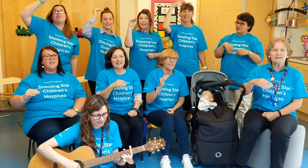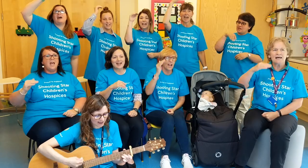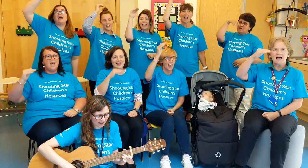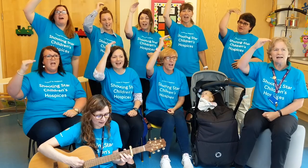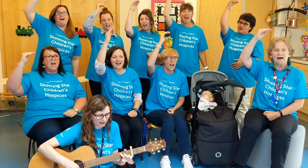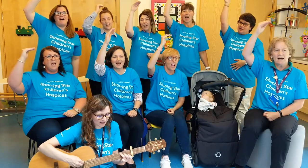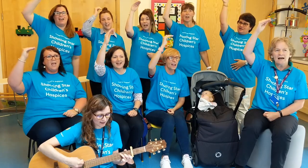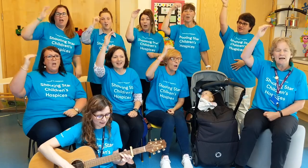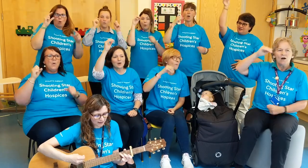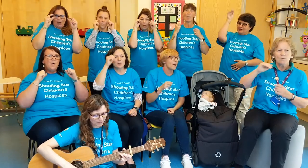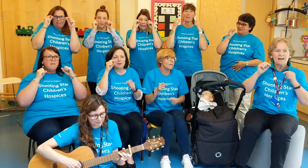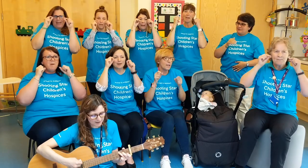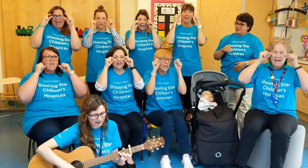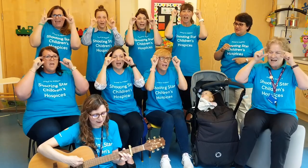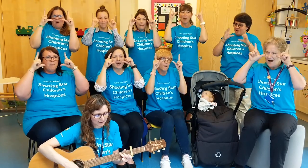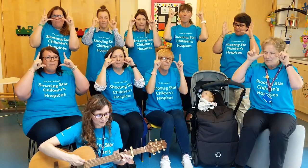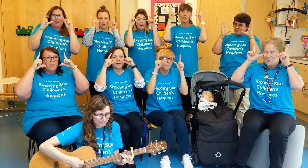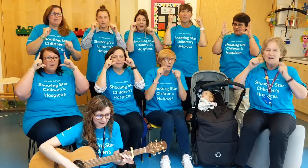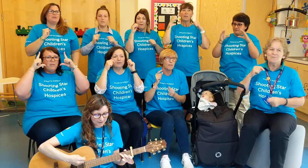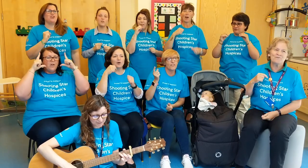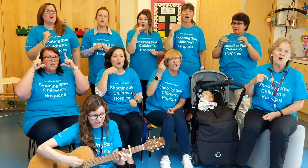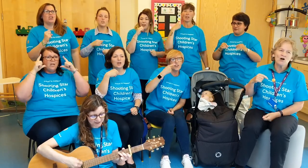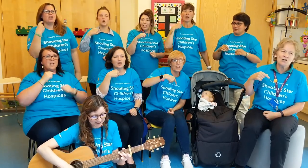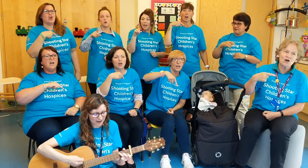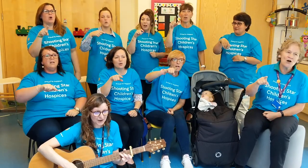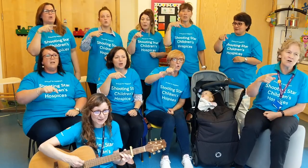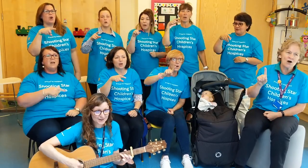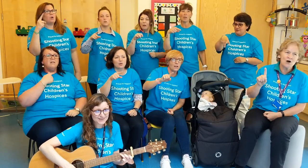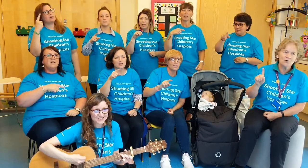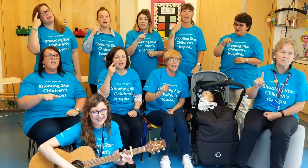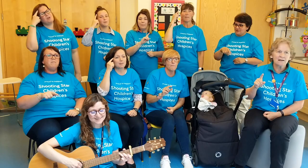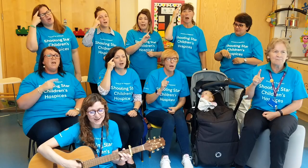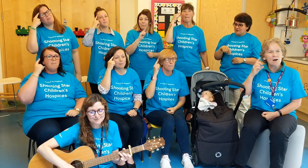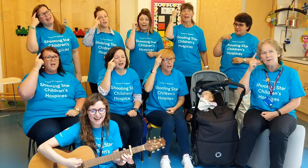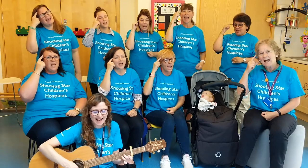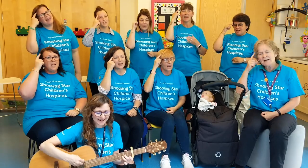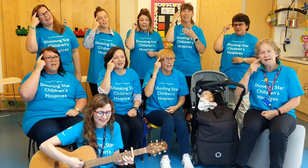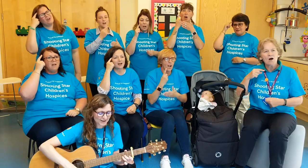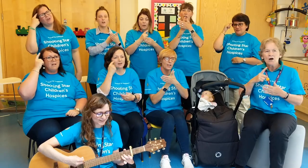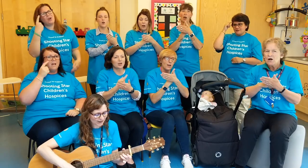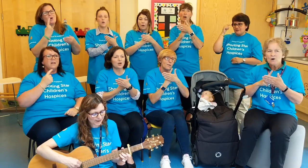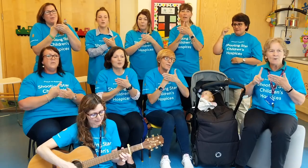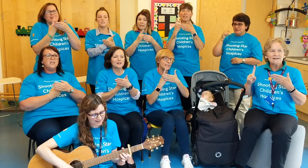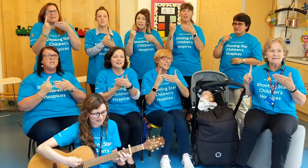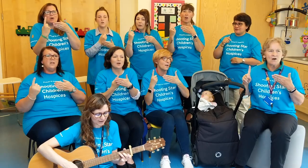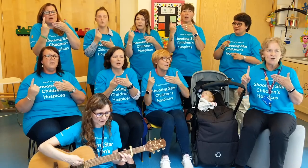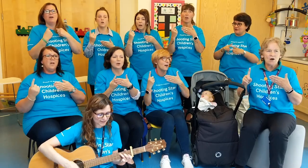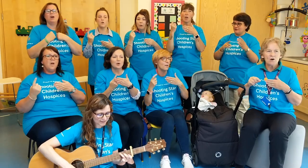hit that high Wake me up before you go-go Cause I'm not planning on going solo